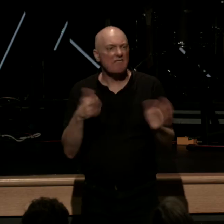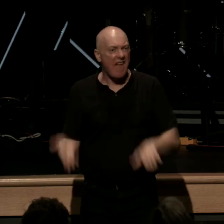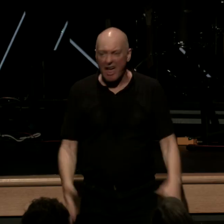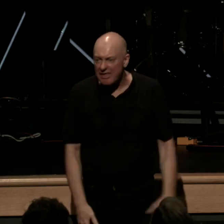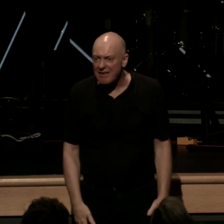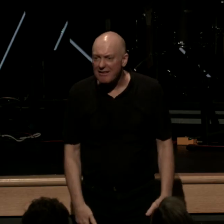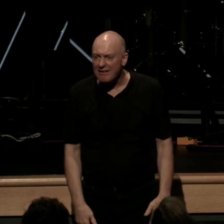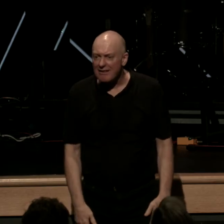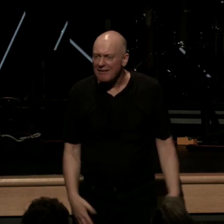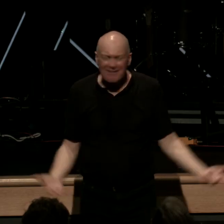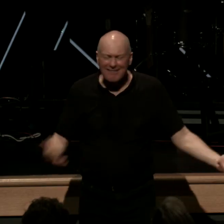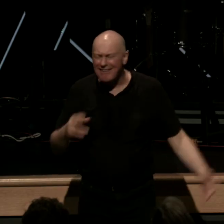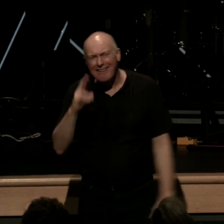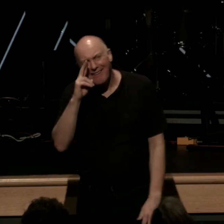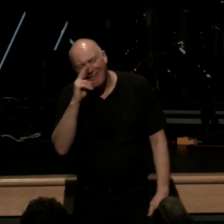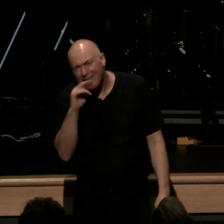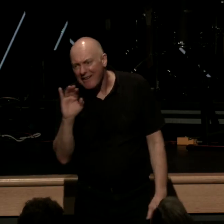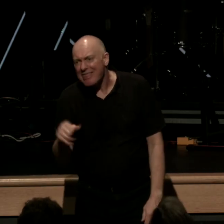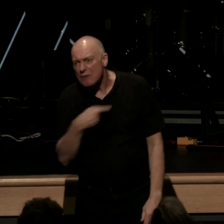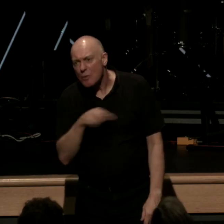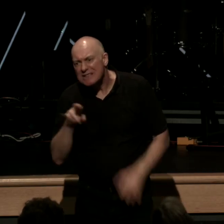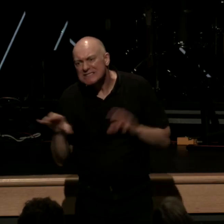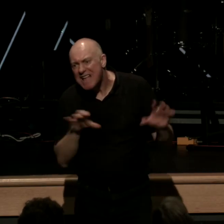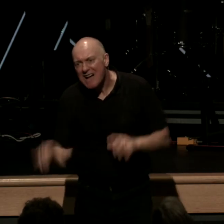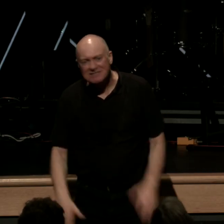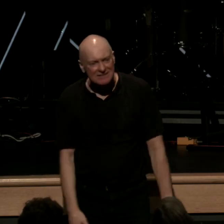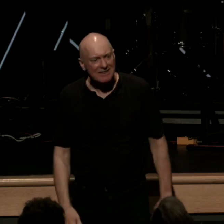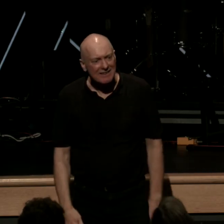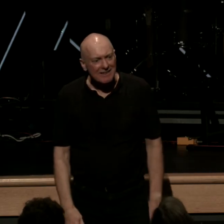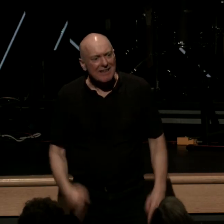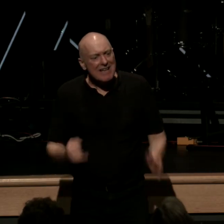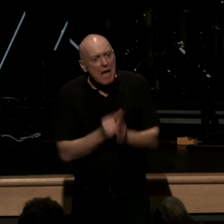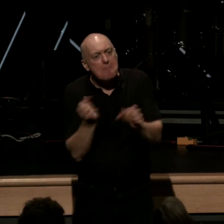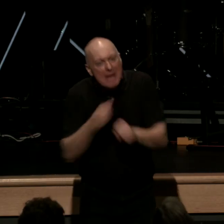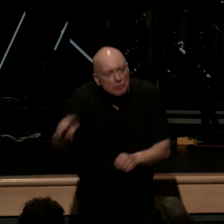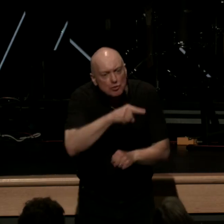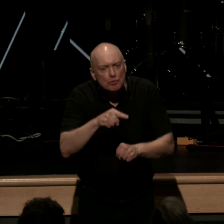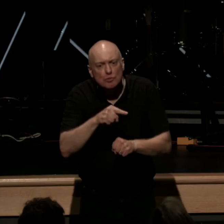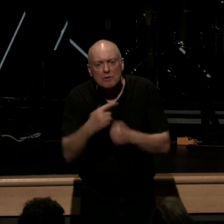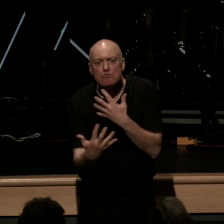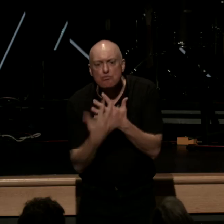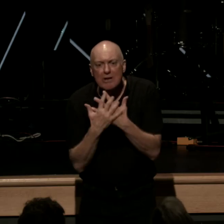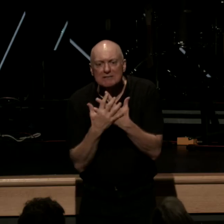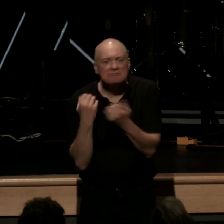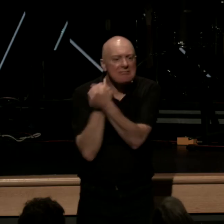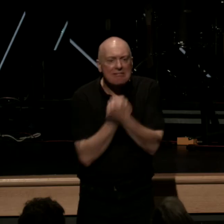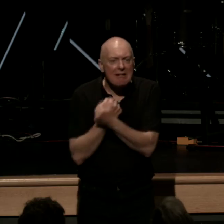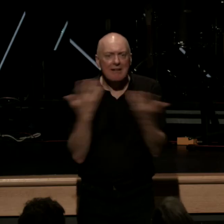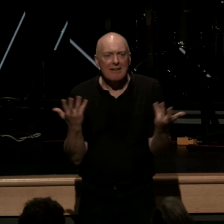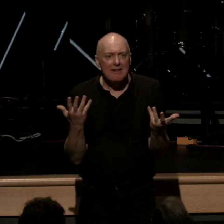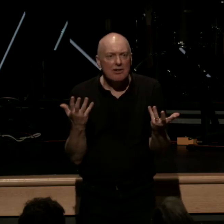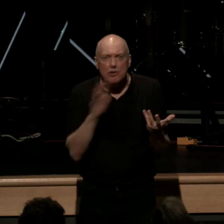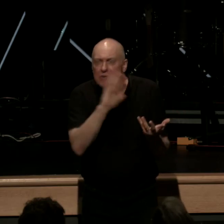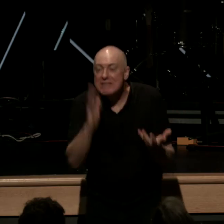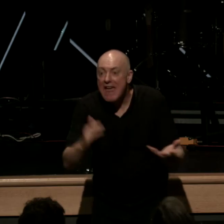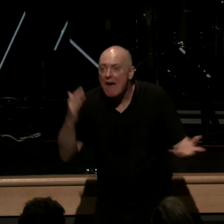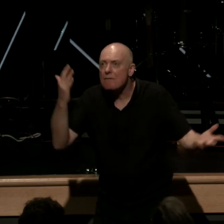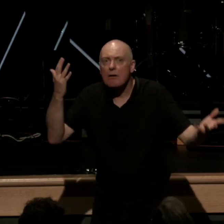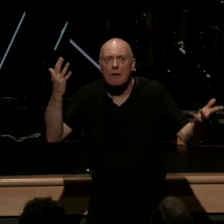ironically that's what religion does it imprisons us with never having any true hope